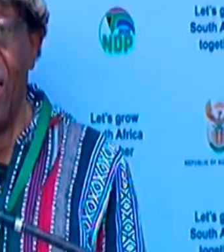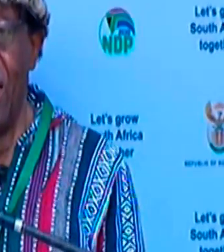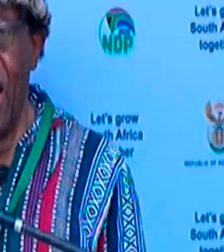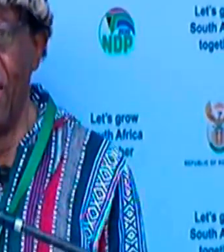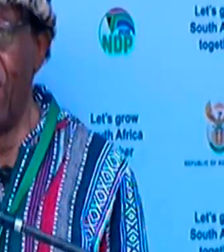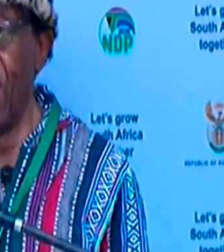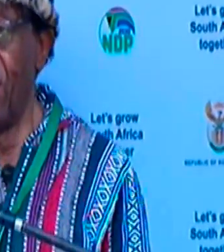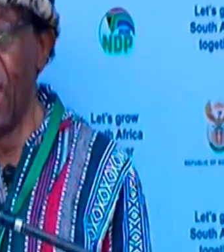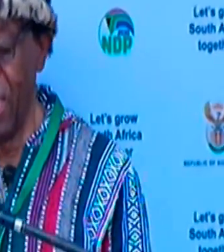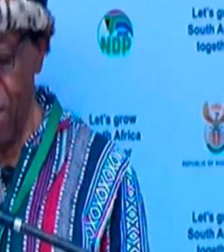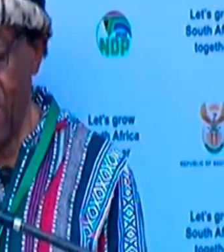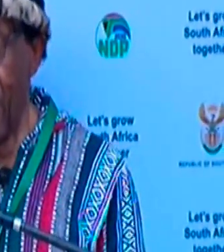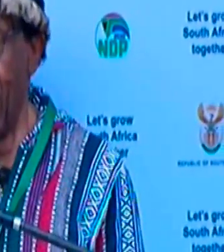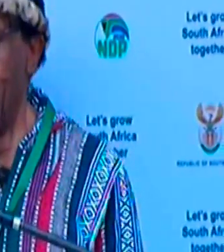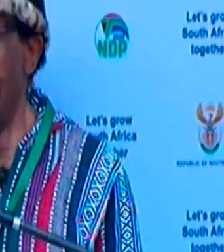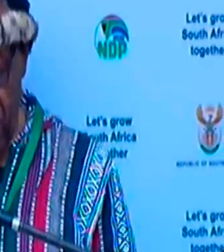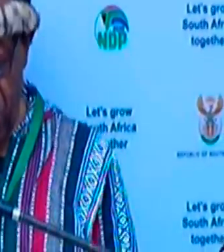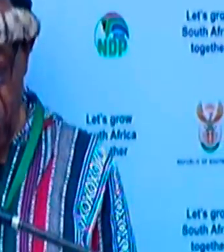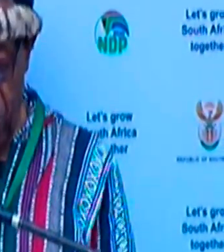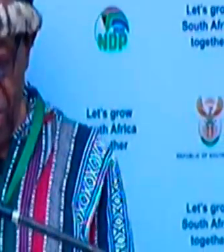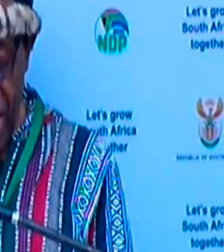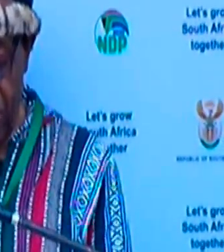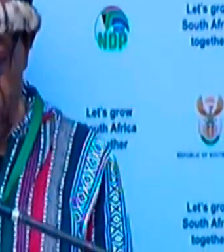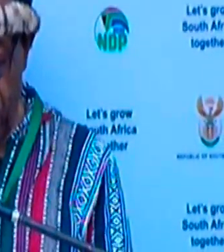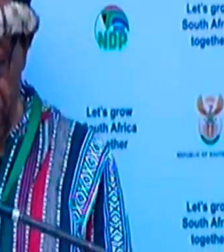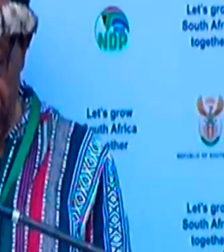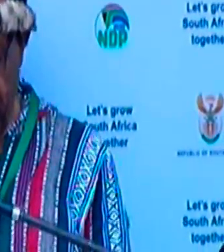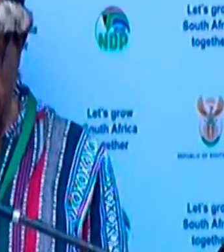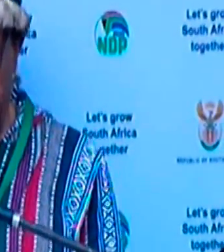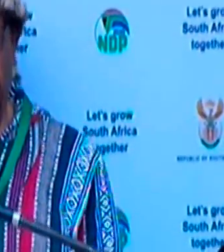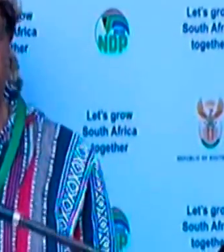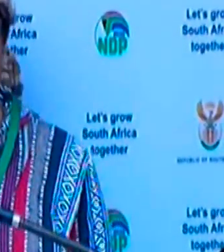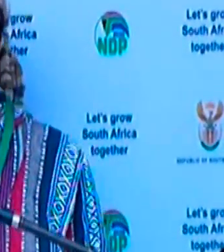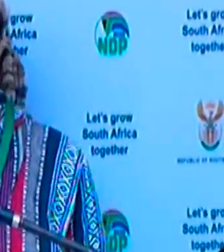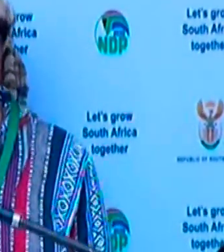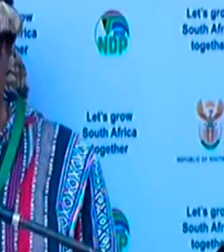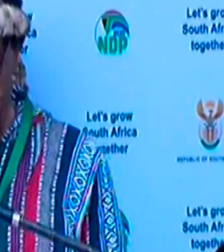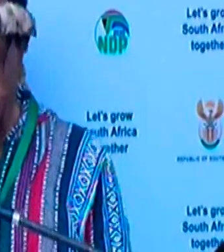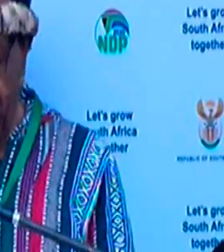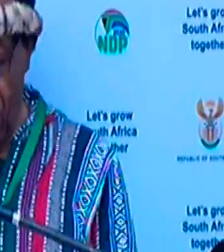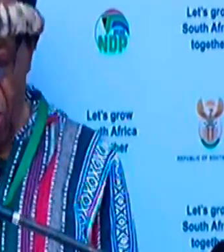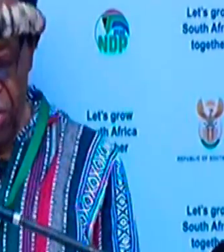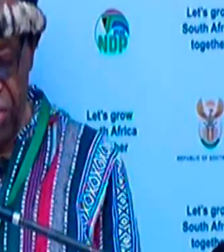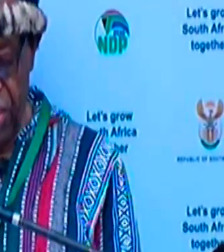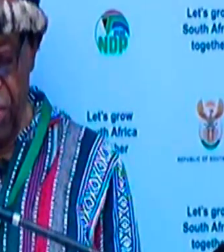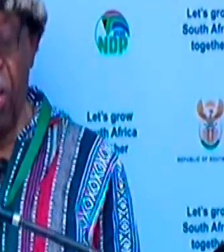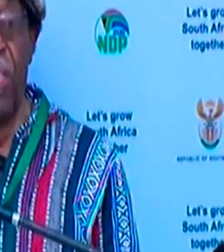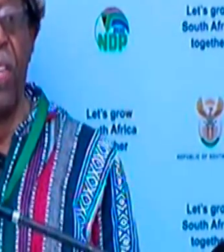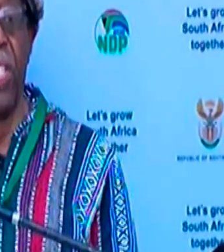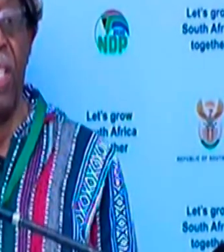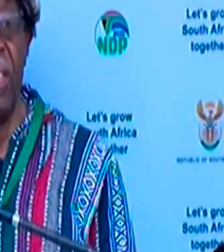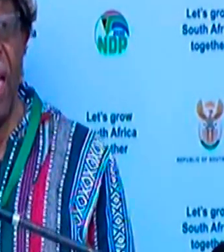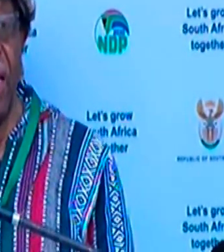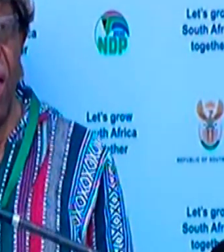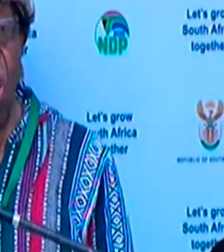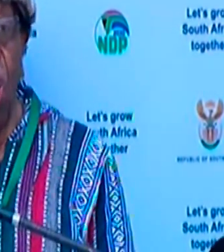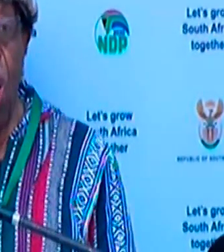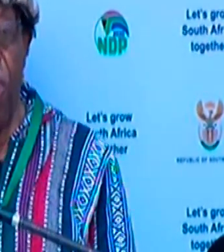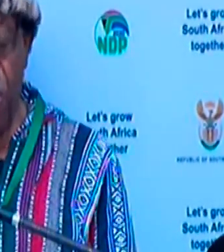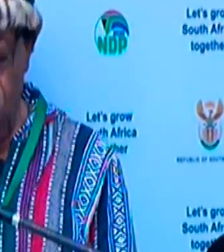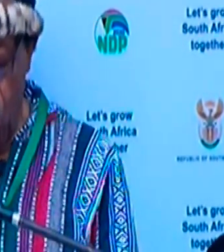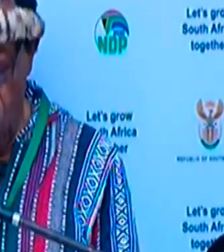Ladies and gentlemen, we would like to briefly refer to the origins of the children